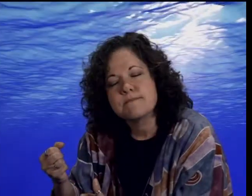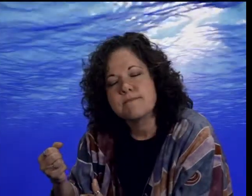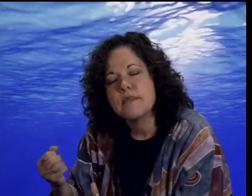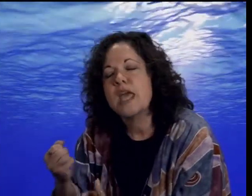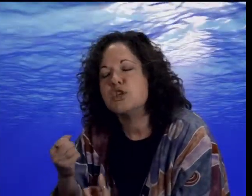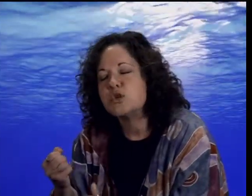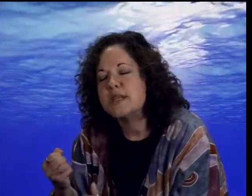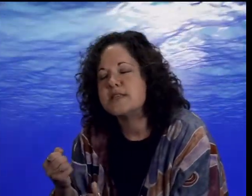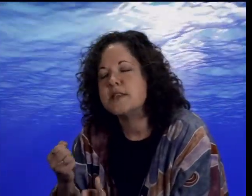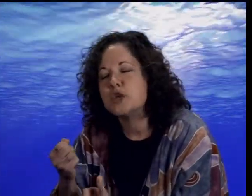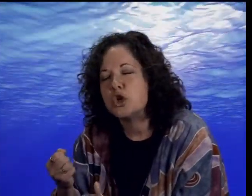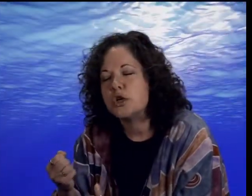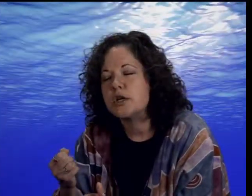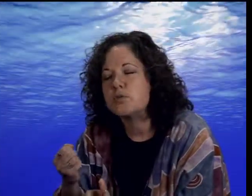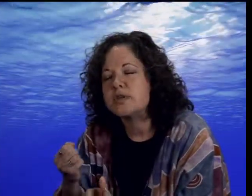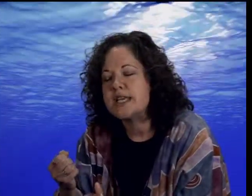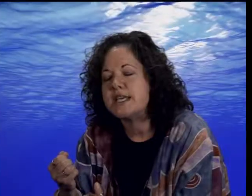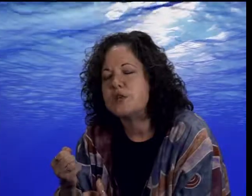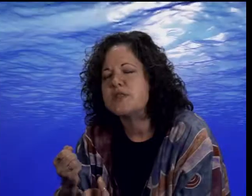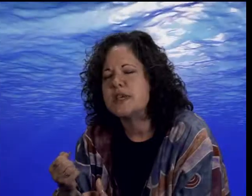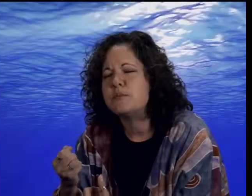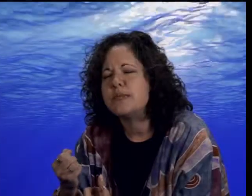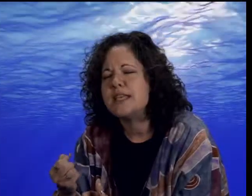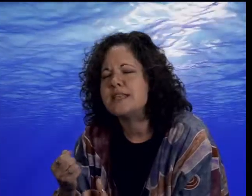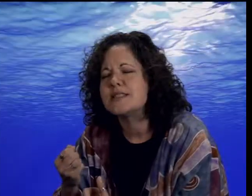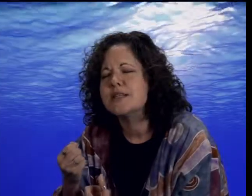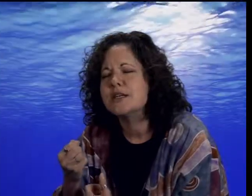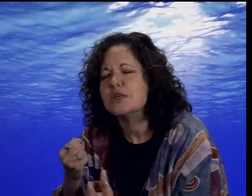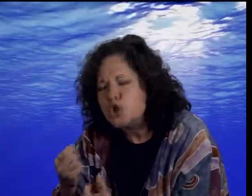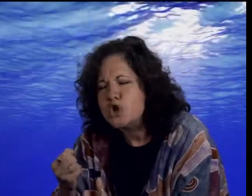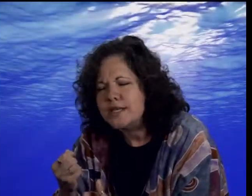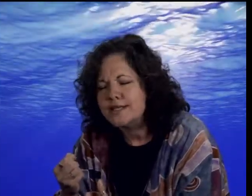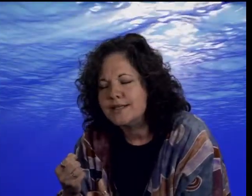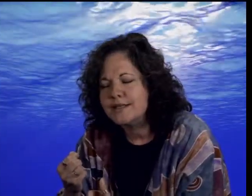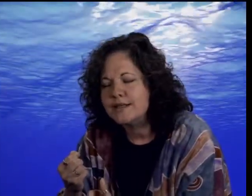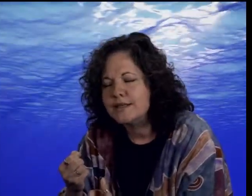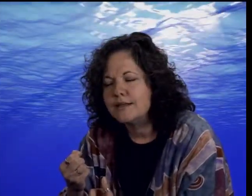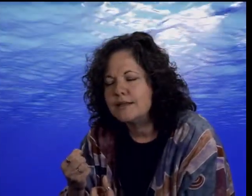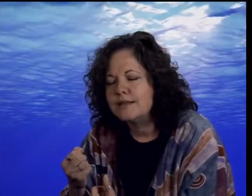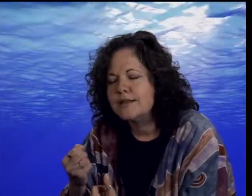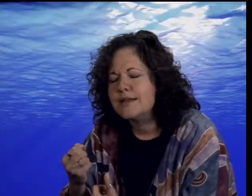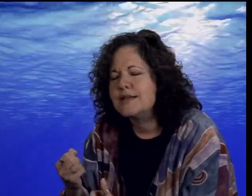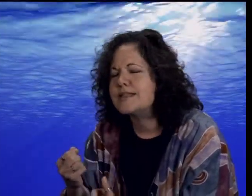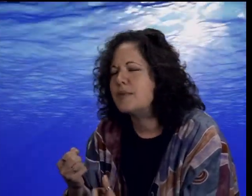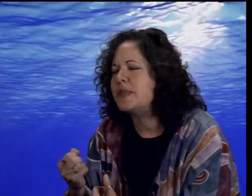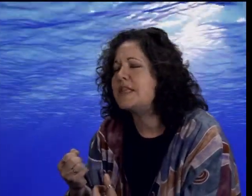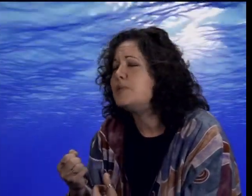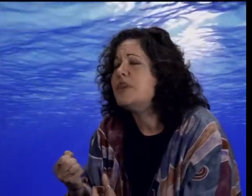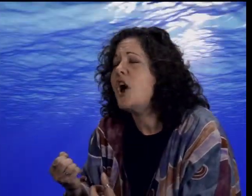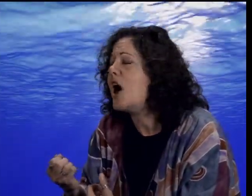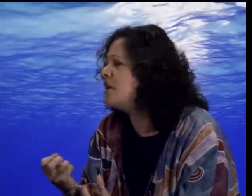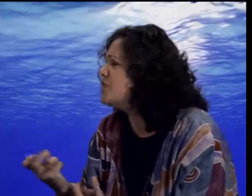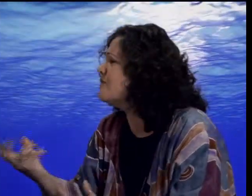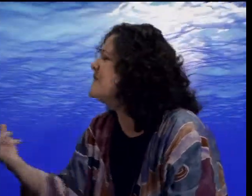And trust that the current will take you someplace good. Someplace beyond your...